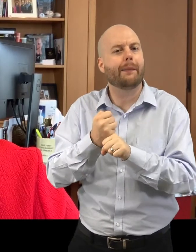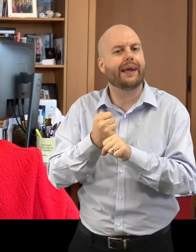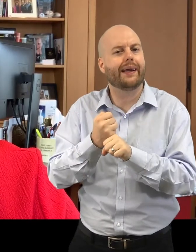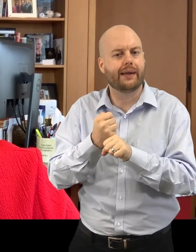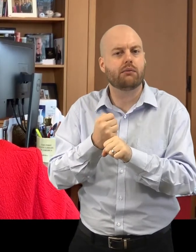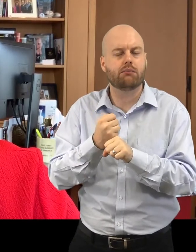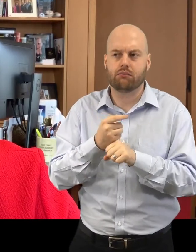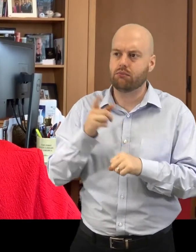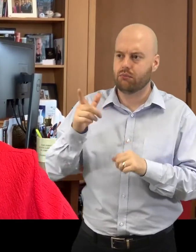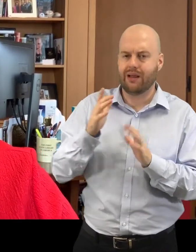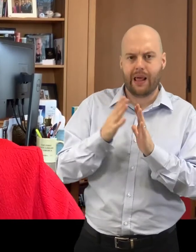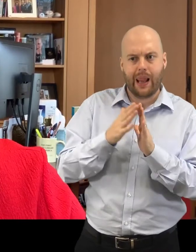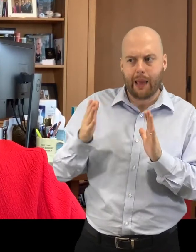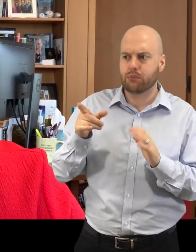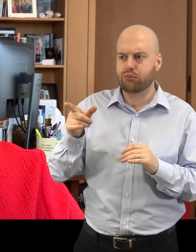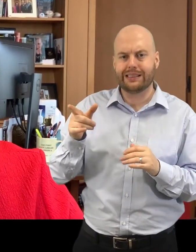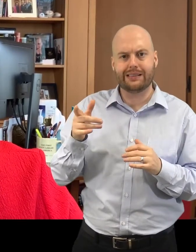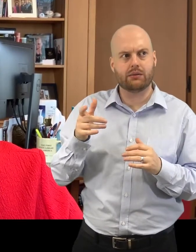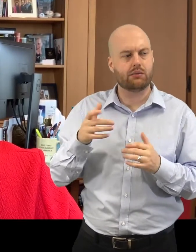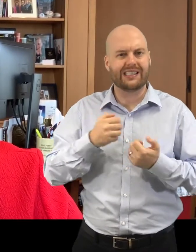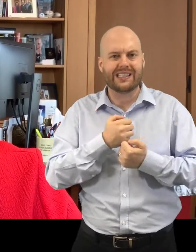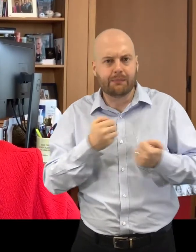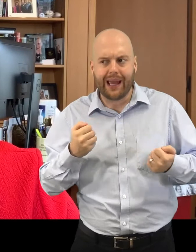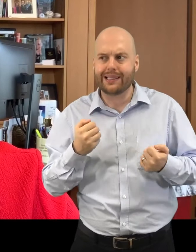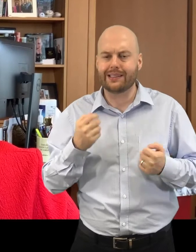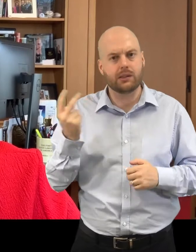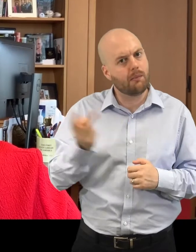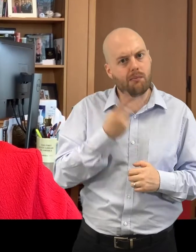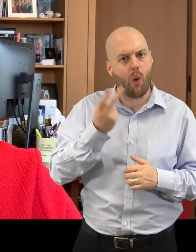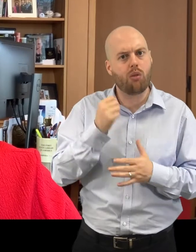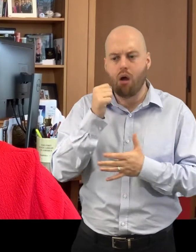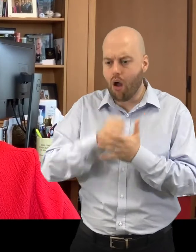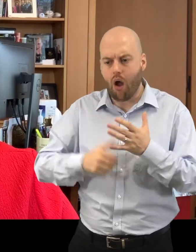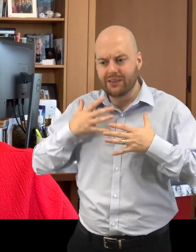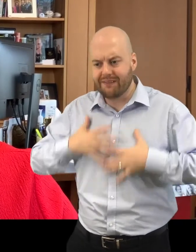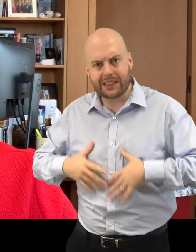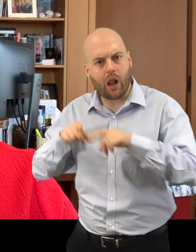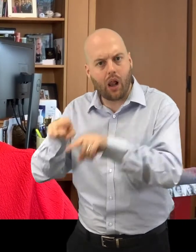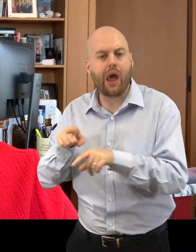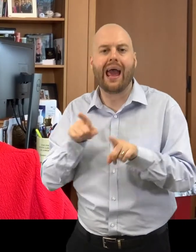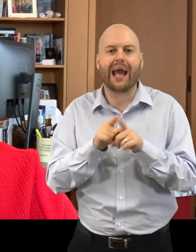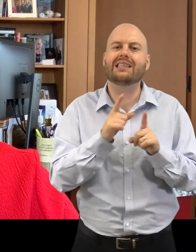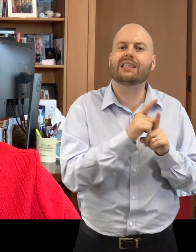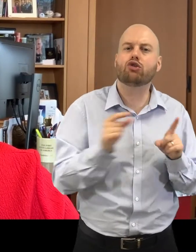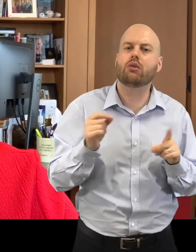power of libraries and being that space digitally as well as physically for people to